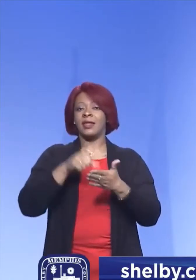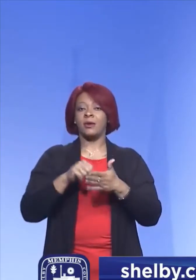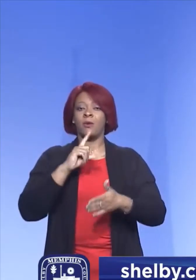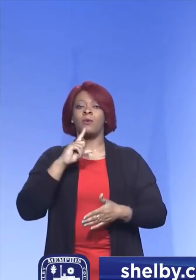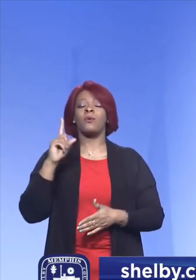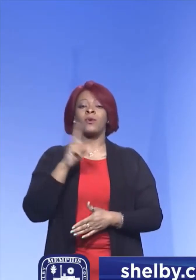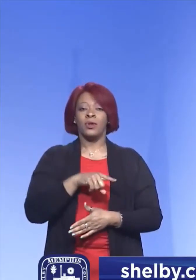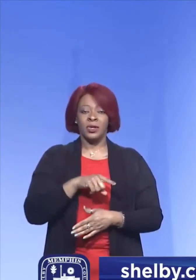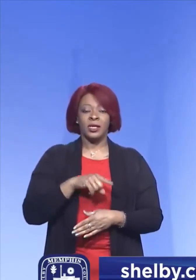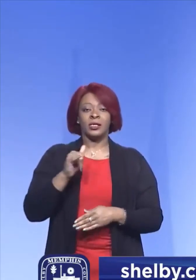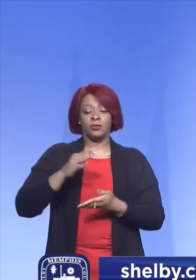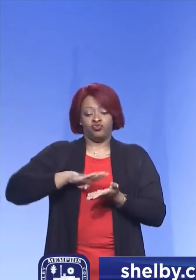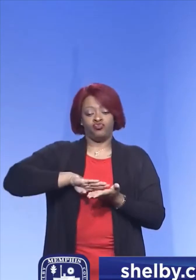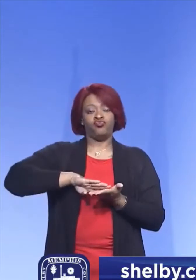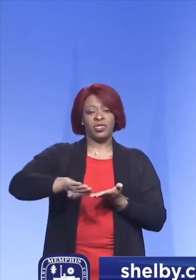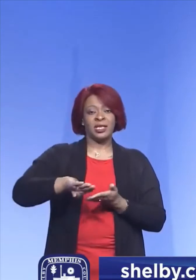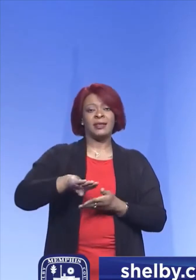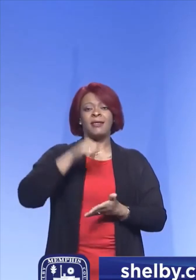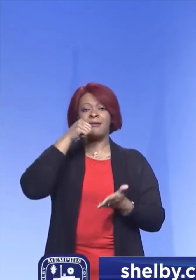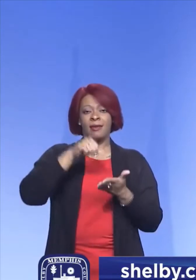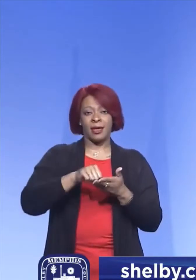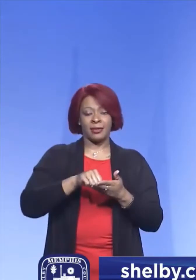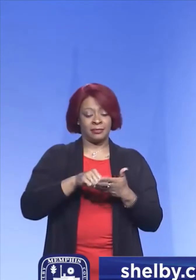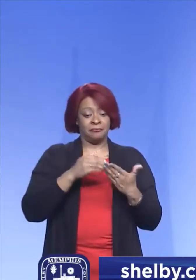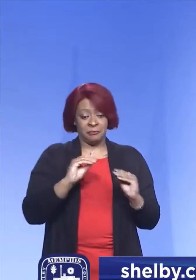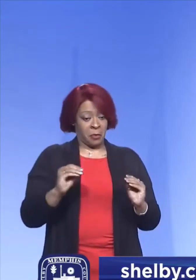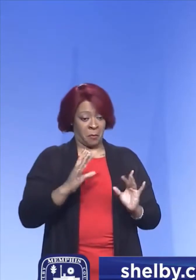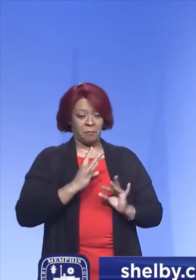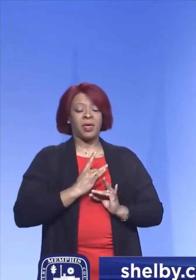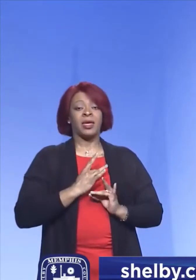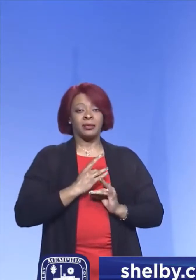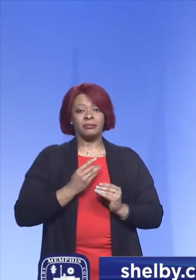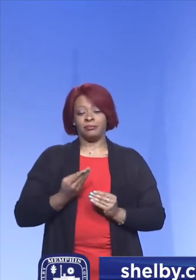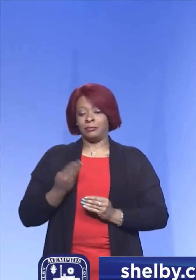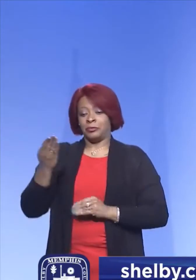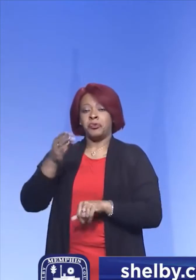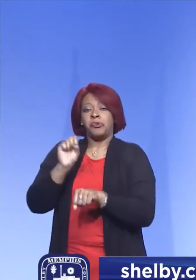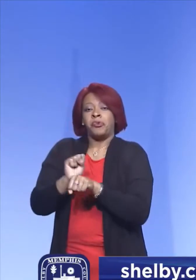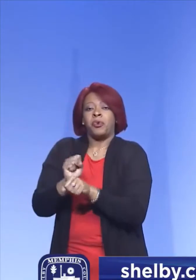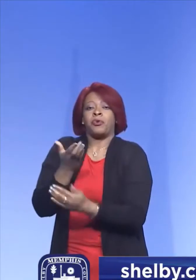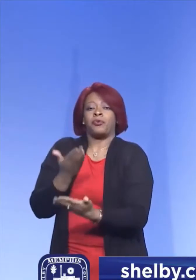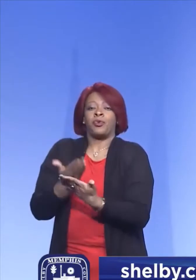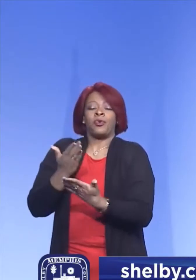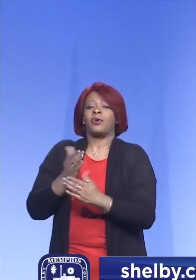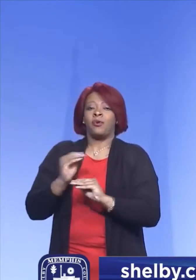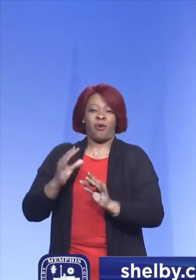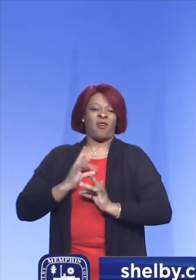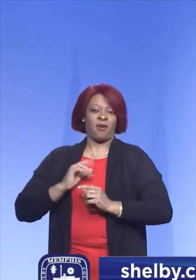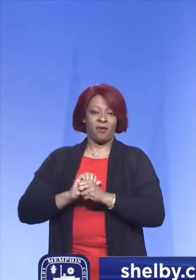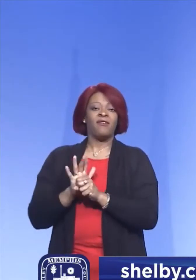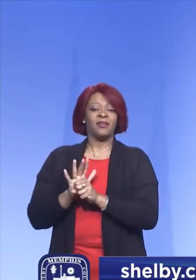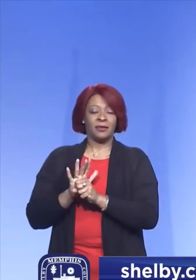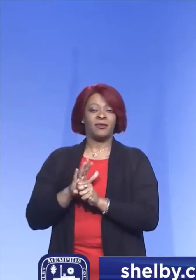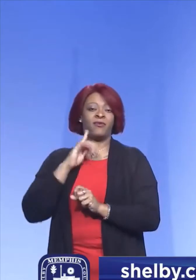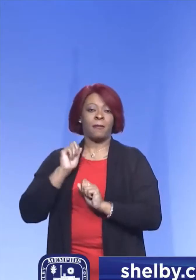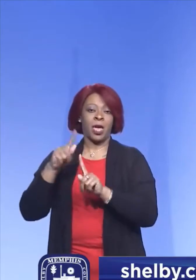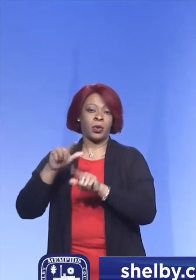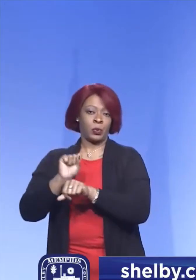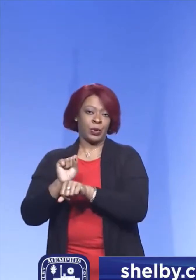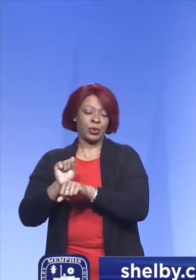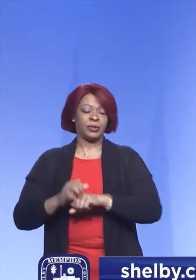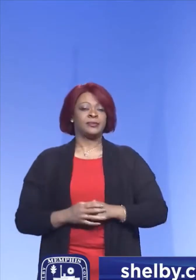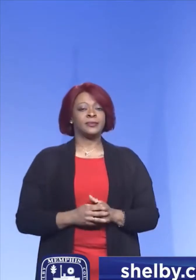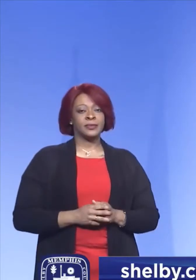release letter which many employers require in order for people to return to work. We also